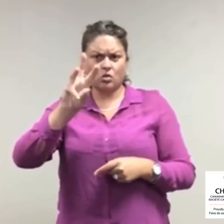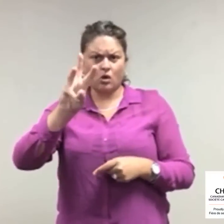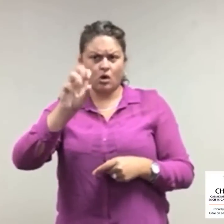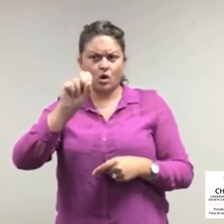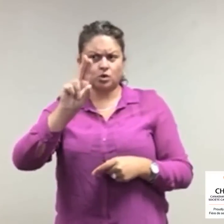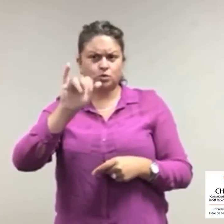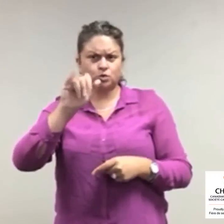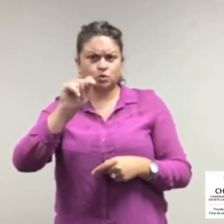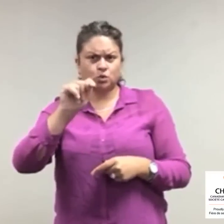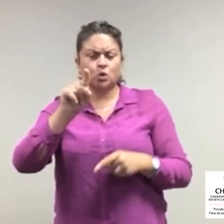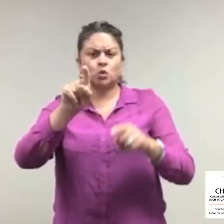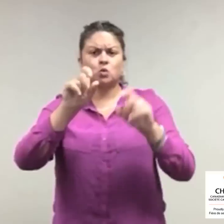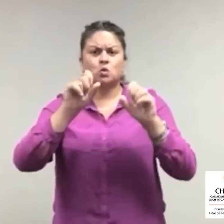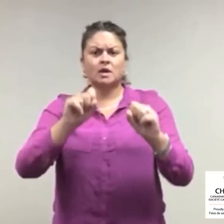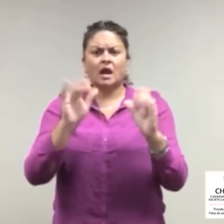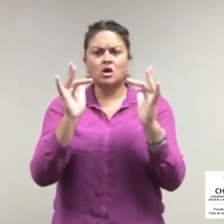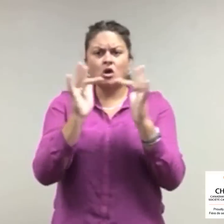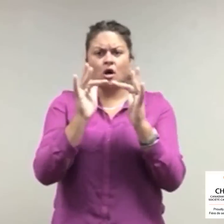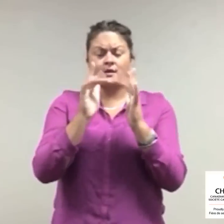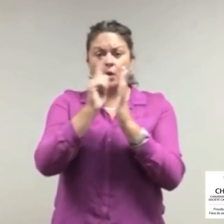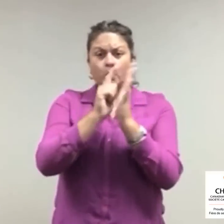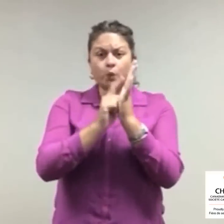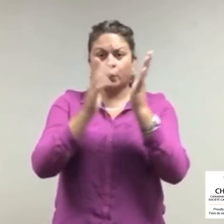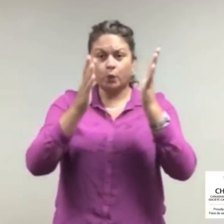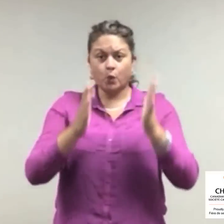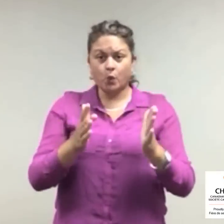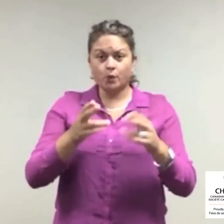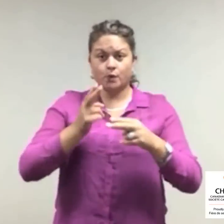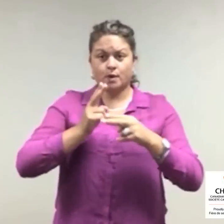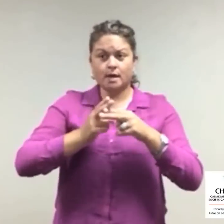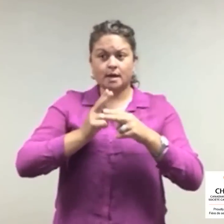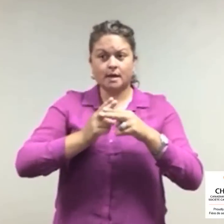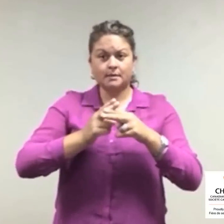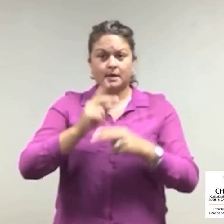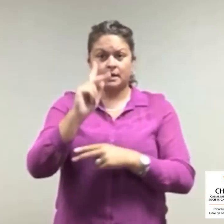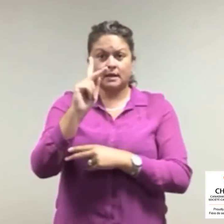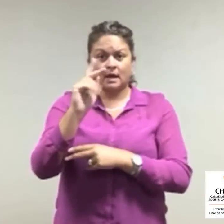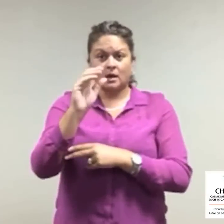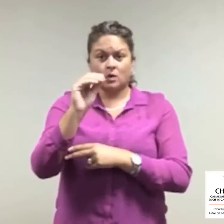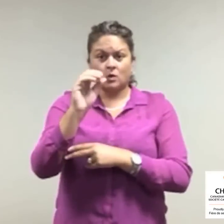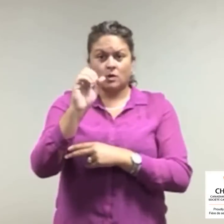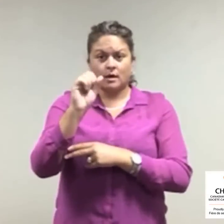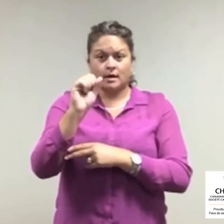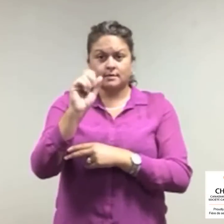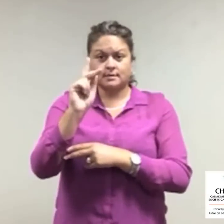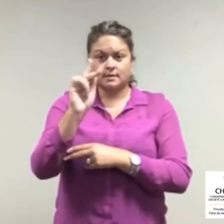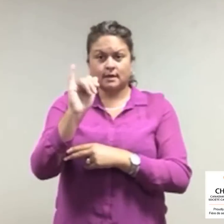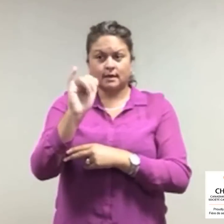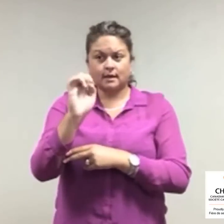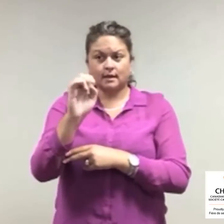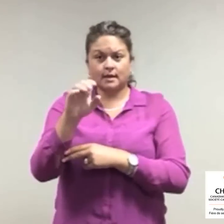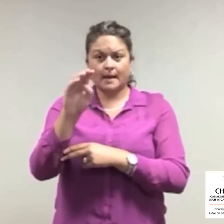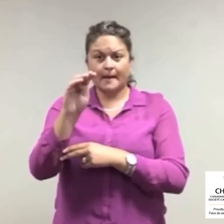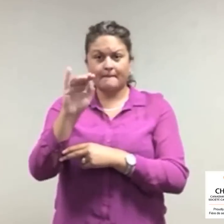If you want to get more information about this lawsuit, you can contact the law offices of Koski,